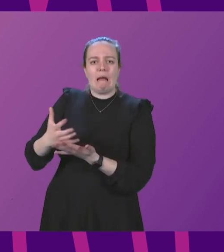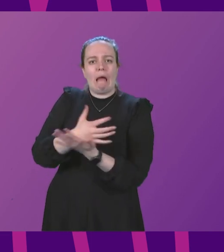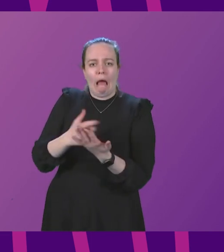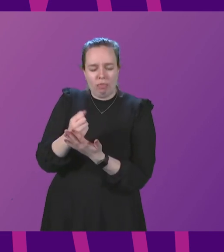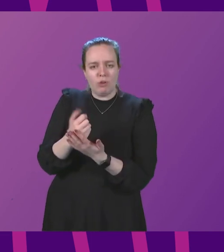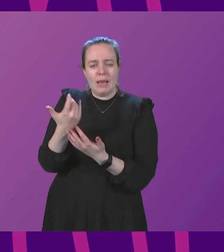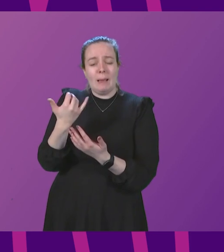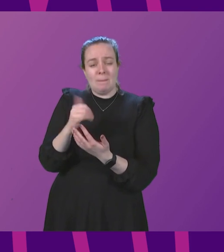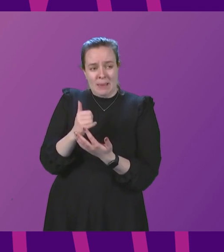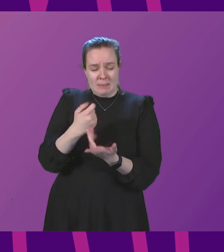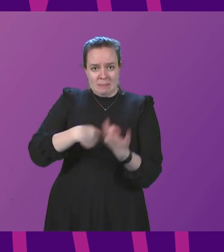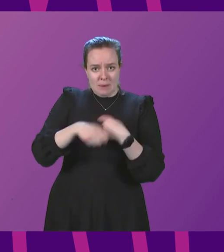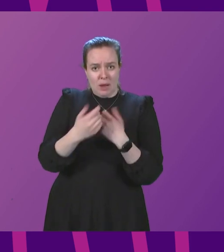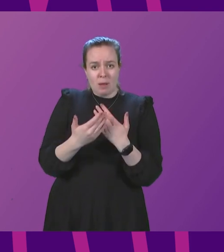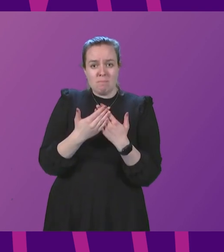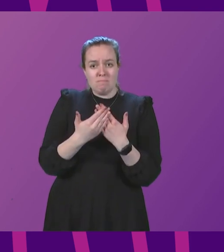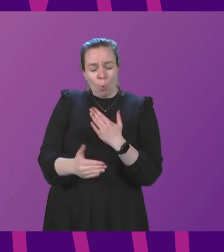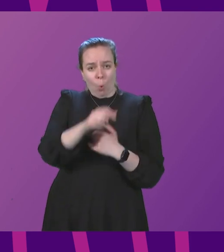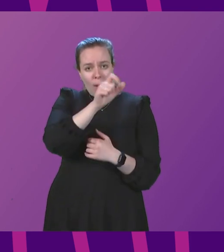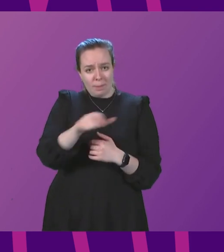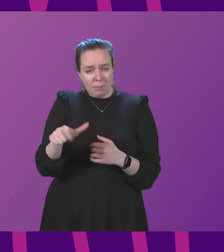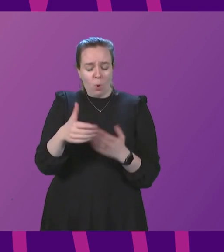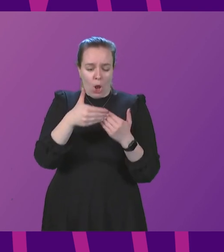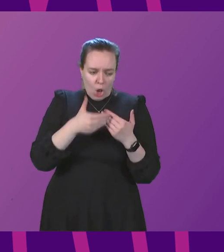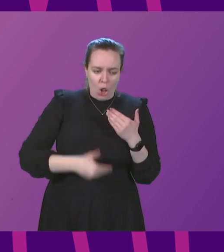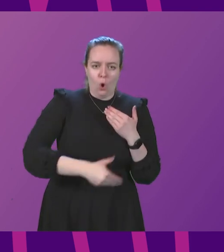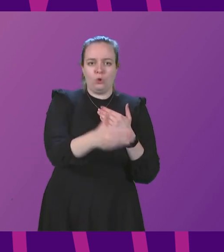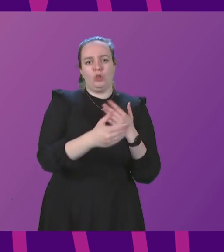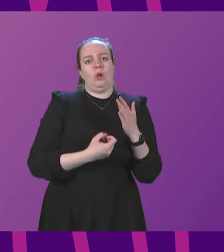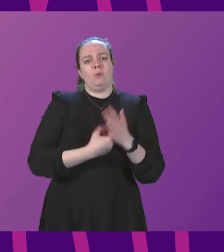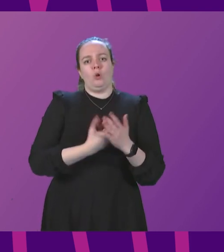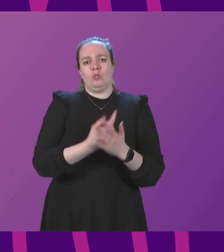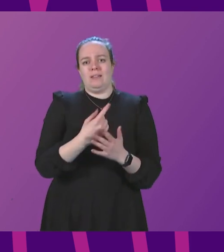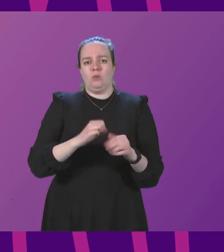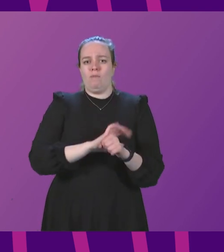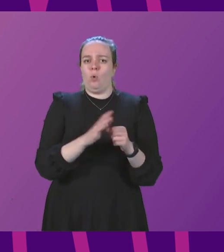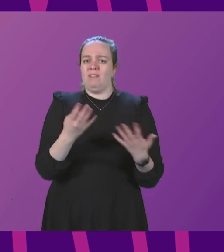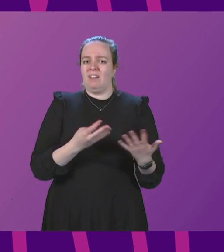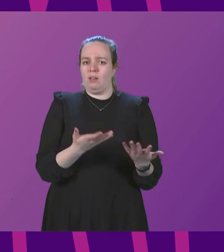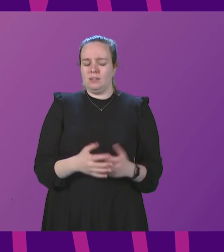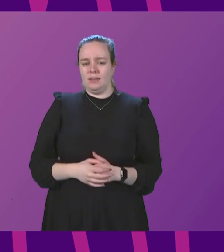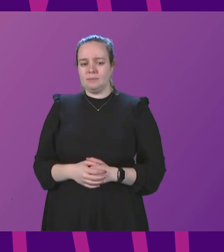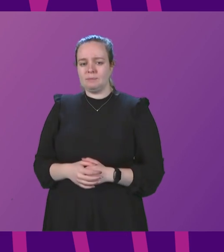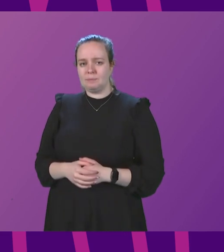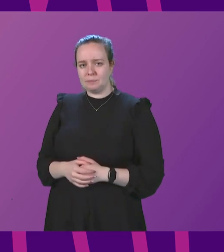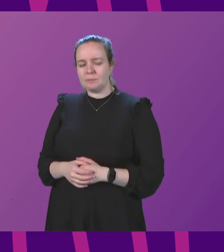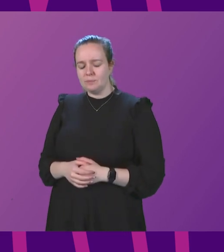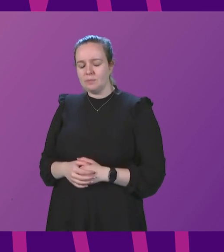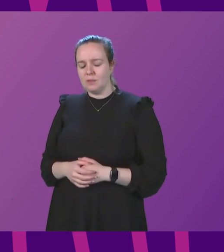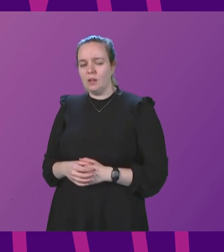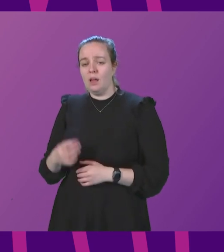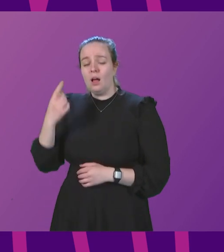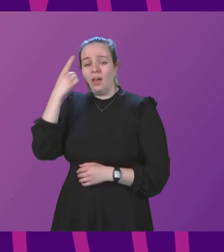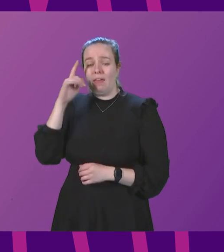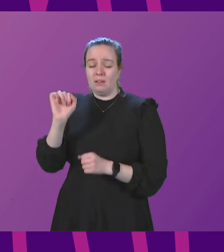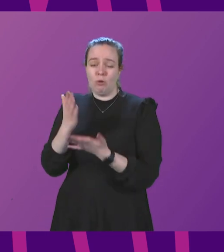ultimately condemn more citizens to the longer term consequences of COVID-19 First Minister I think that's